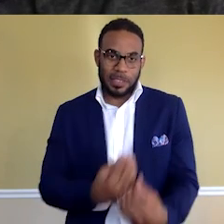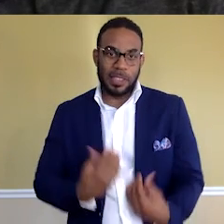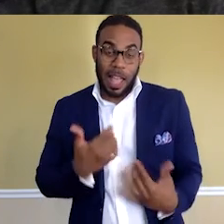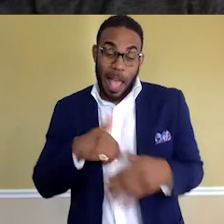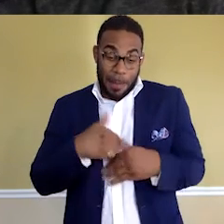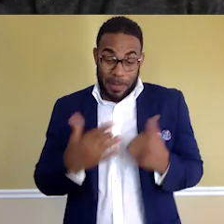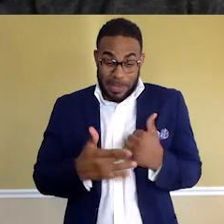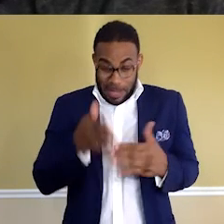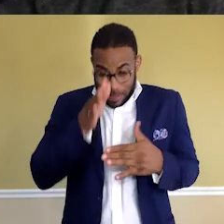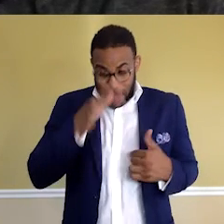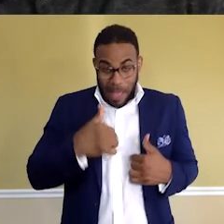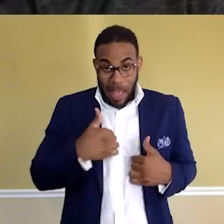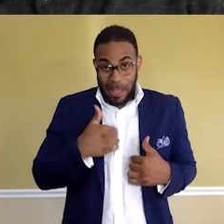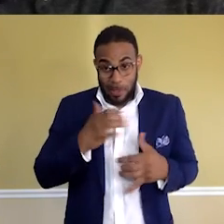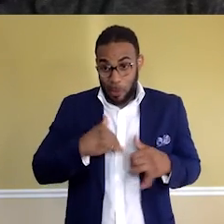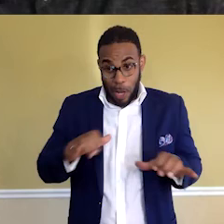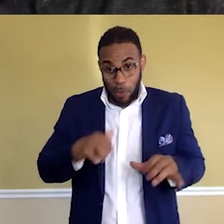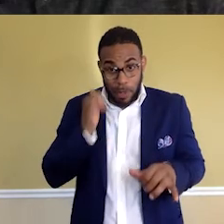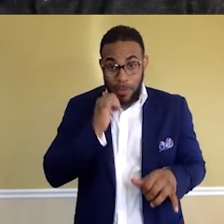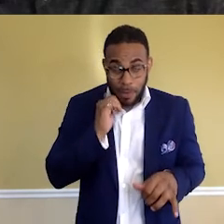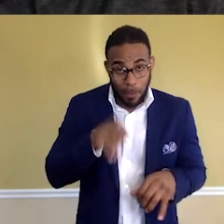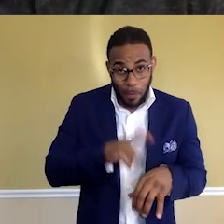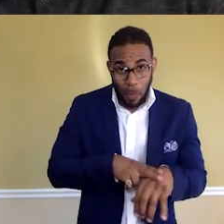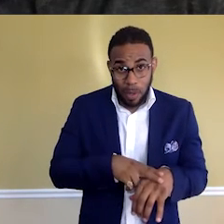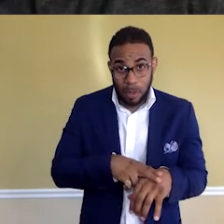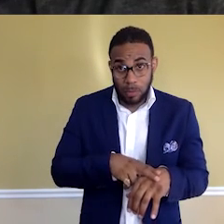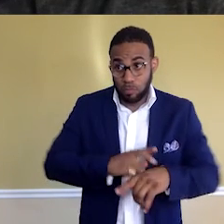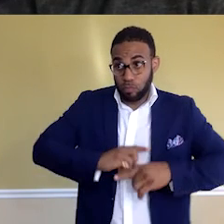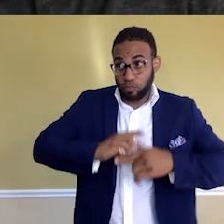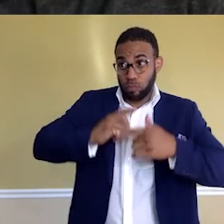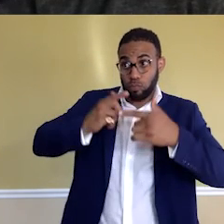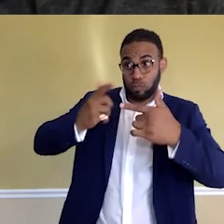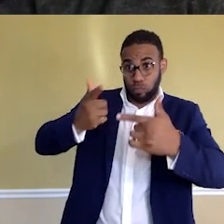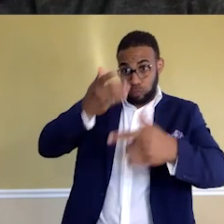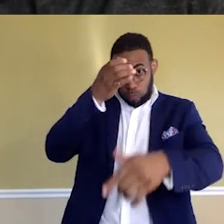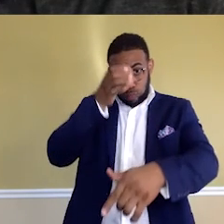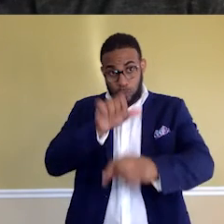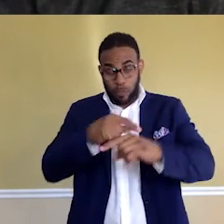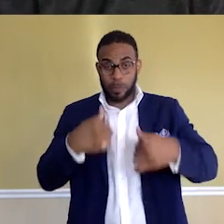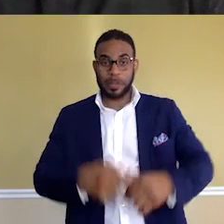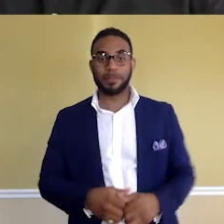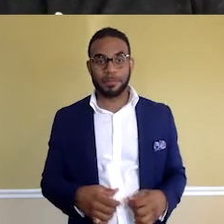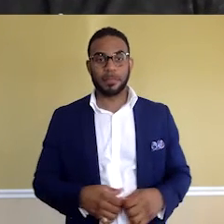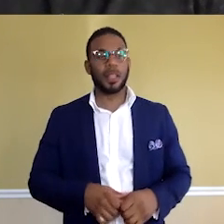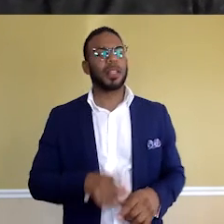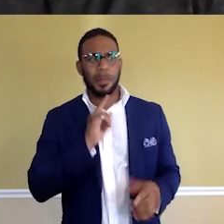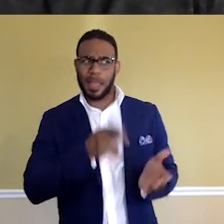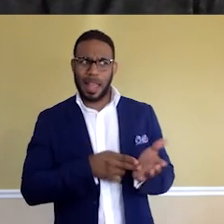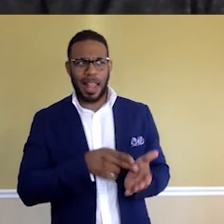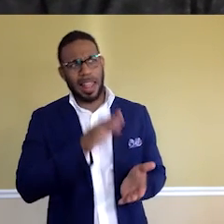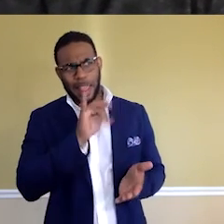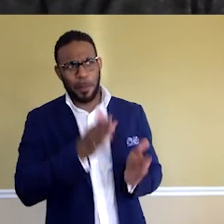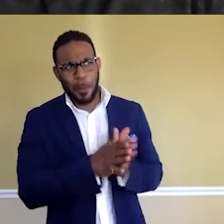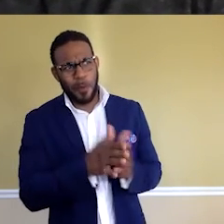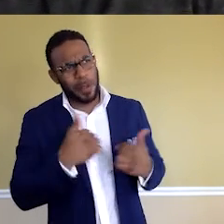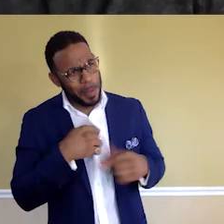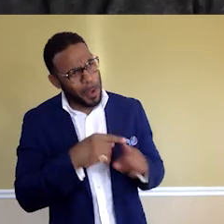guy. I feel this is the way I can do it with tech also, which is just that for me. To be honest, that's what motivates me as well. I